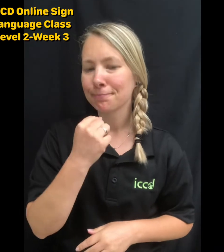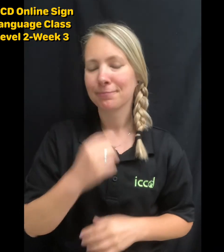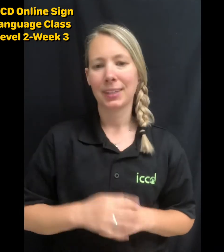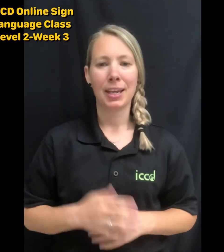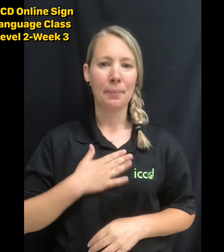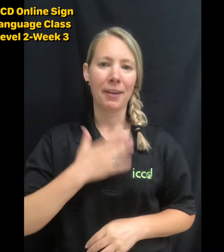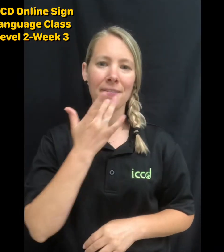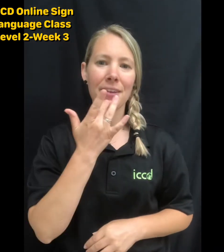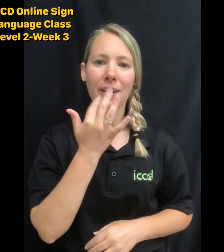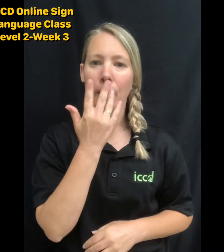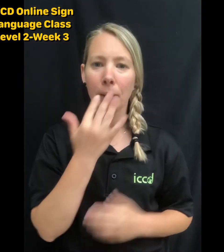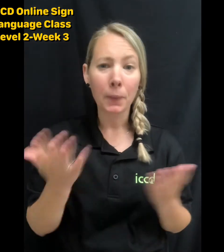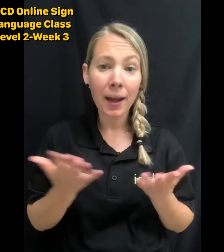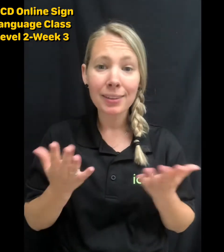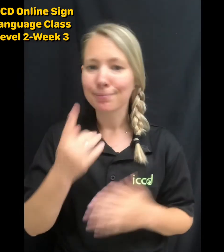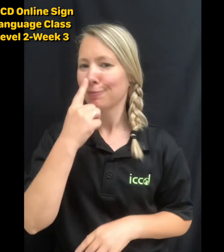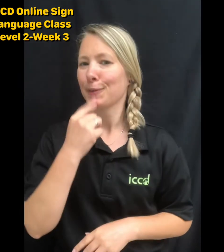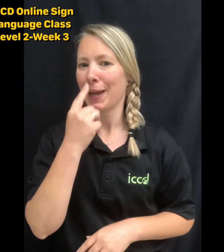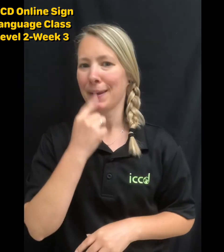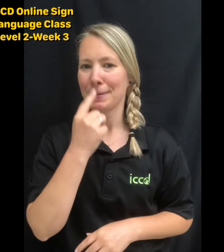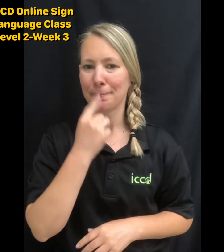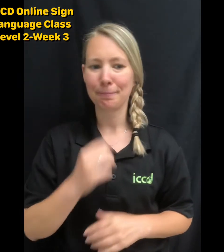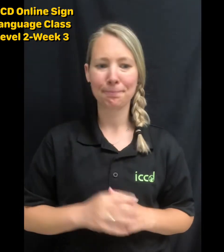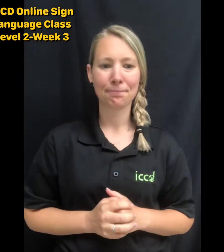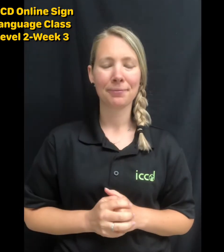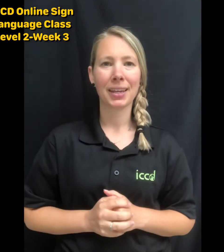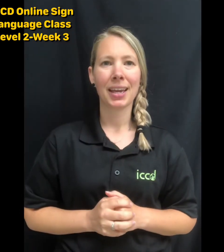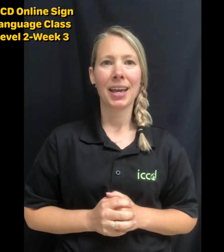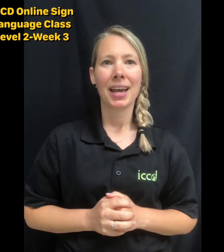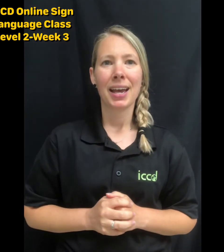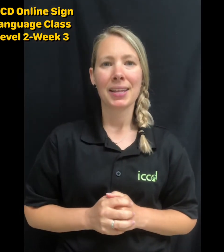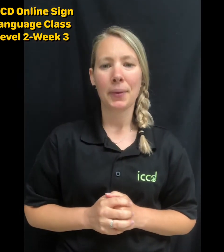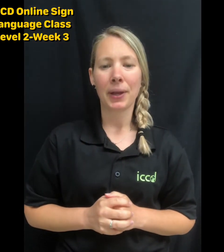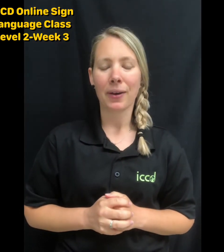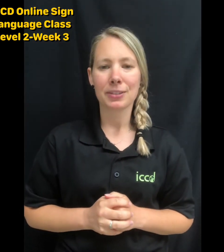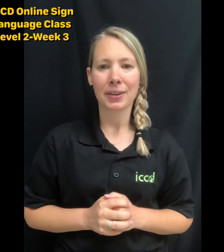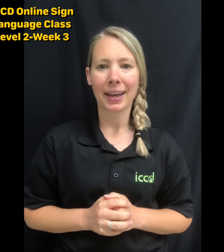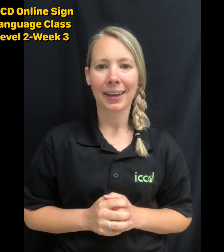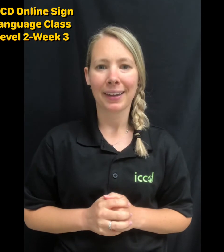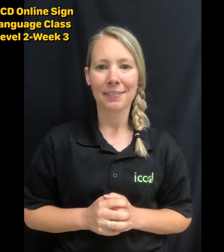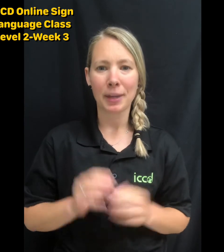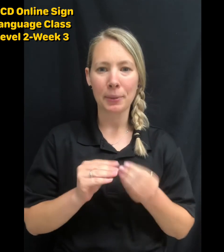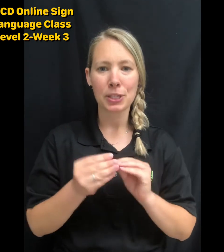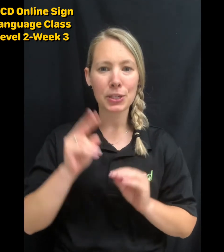My favorite color what? Red. We also have number two.